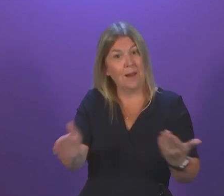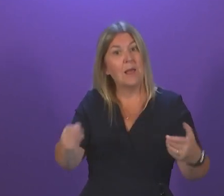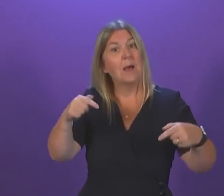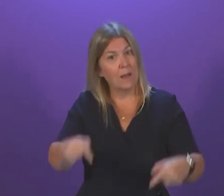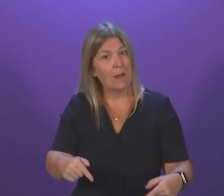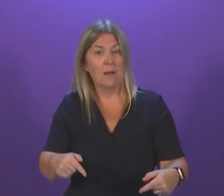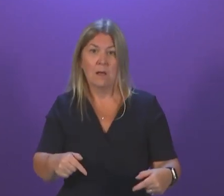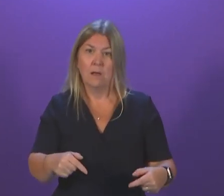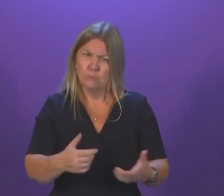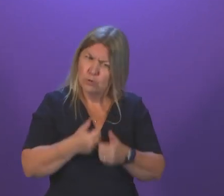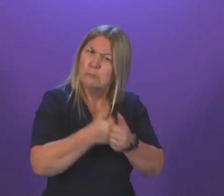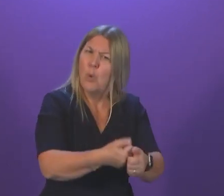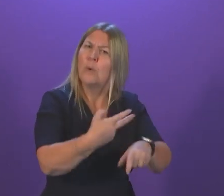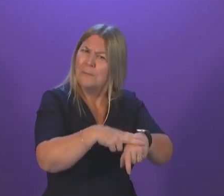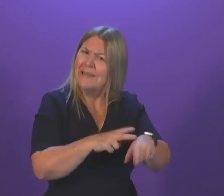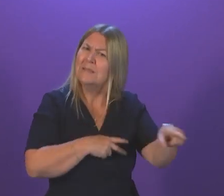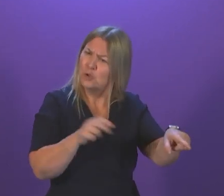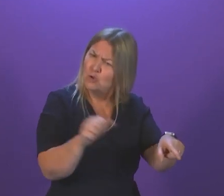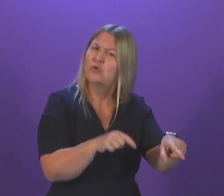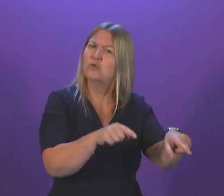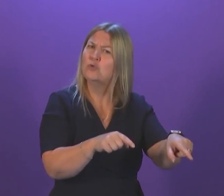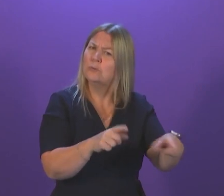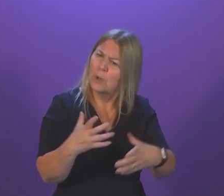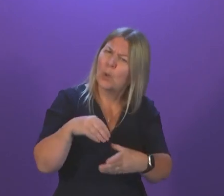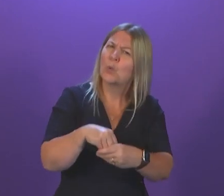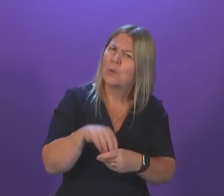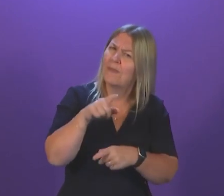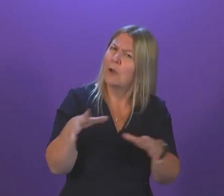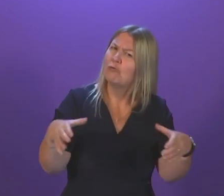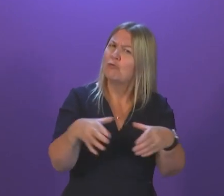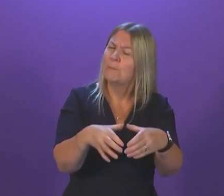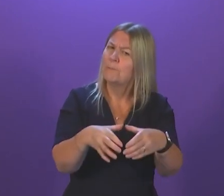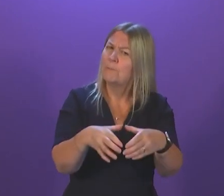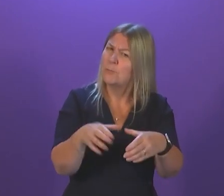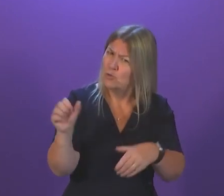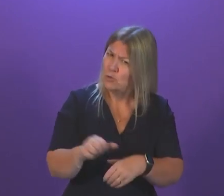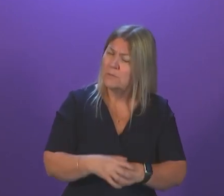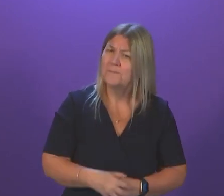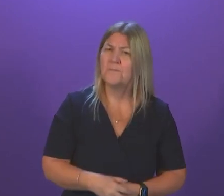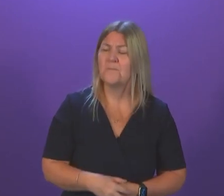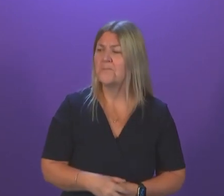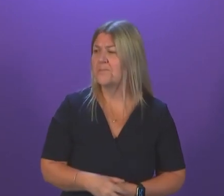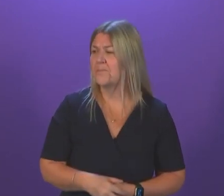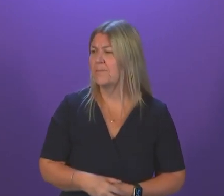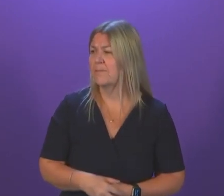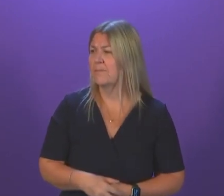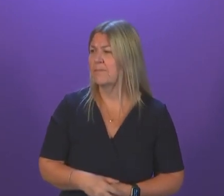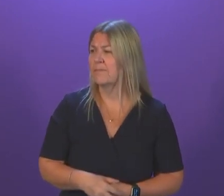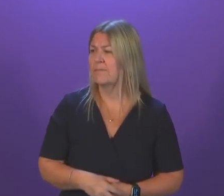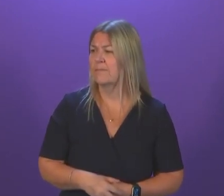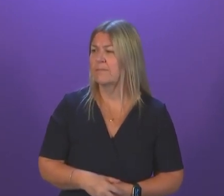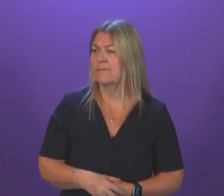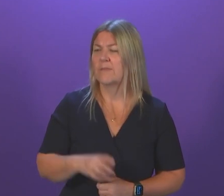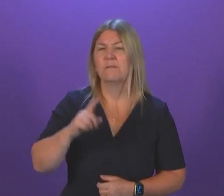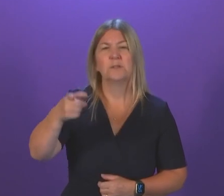up for serving police officers facing these risks. First Minister. Look, in terms of the vaccination programme so far, the JCVI itself has